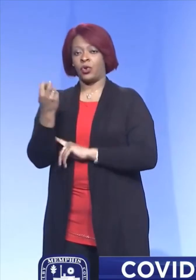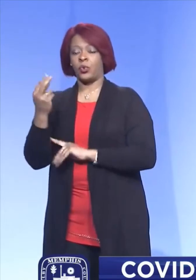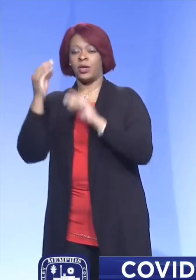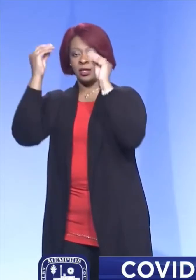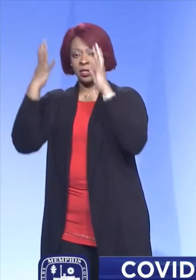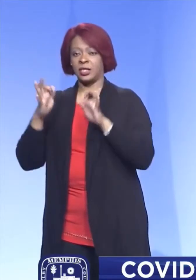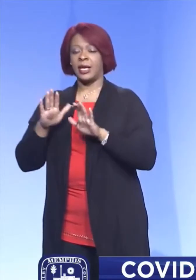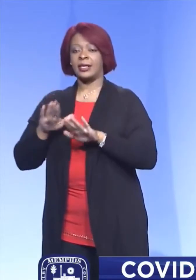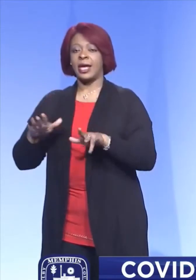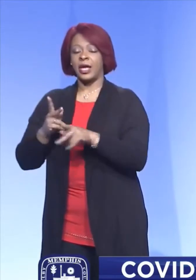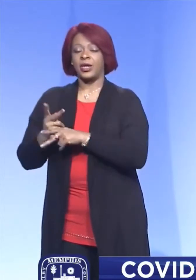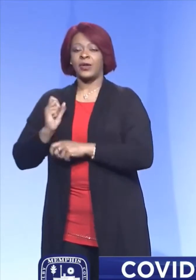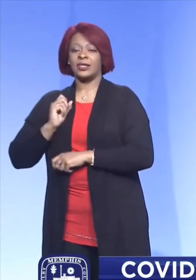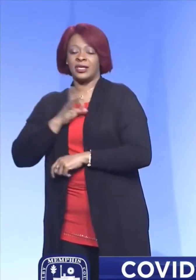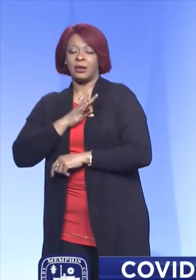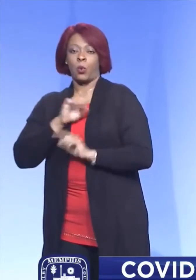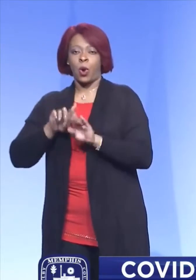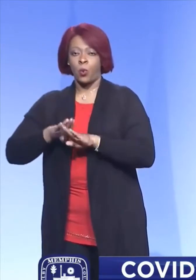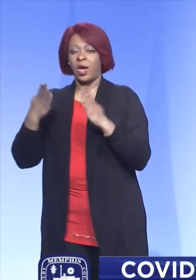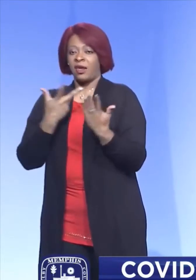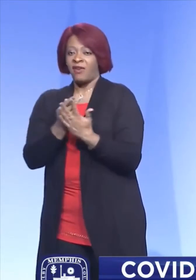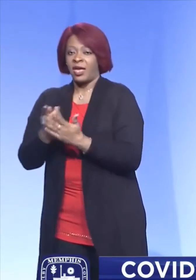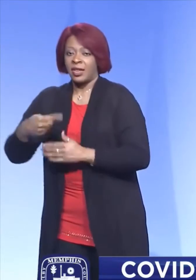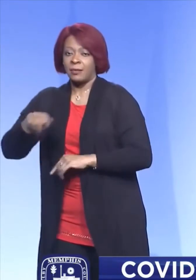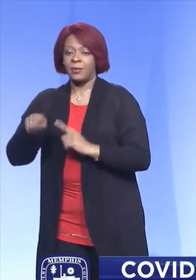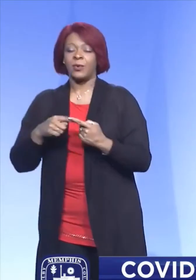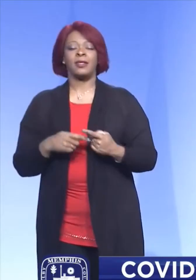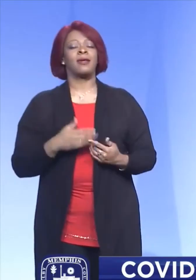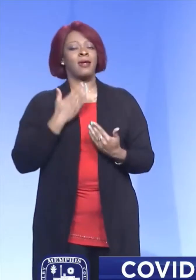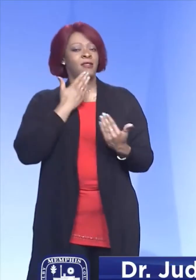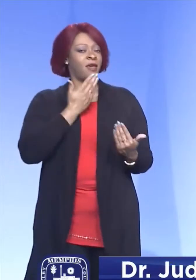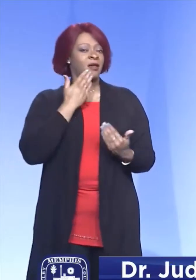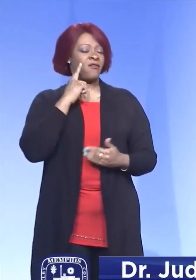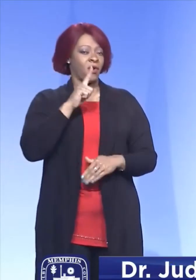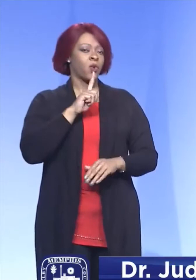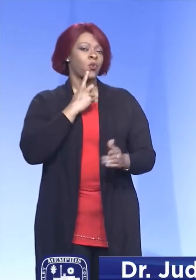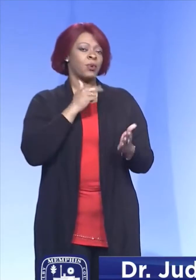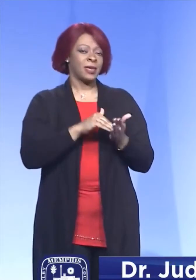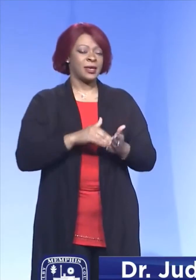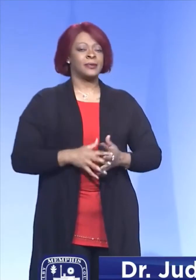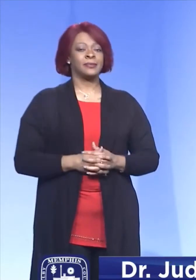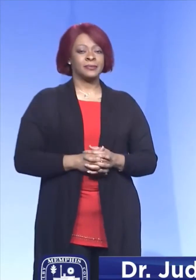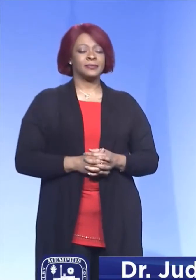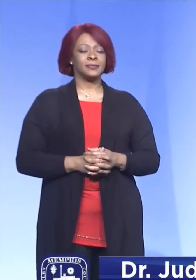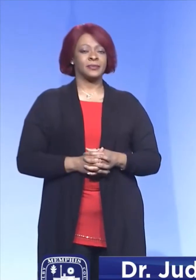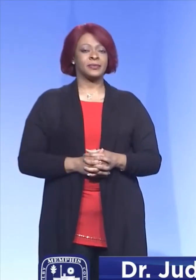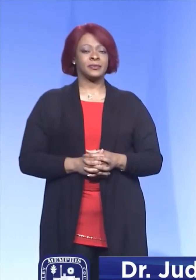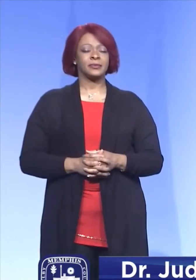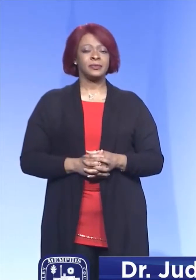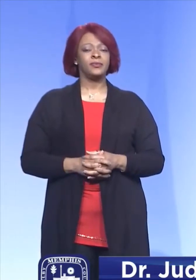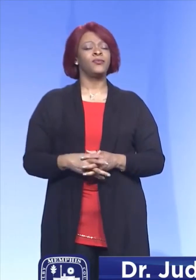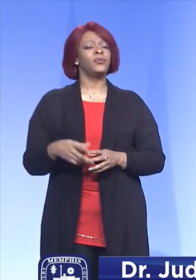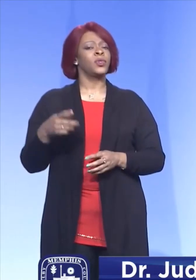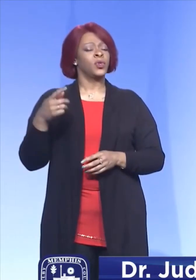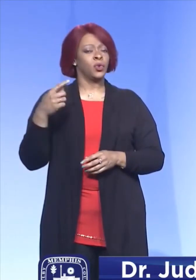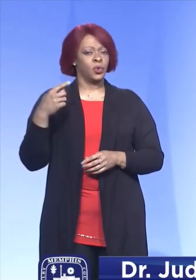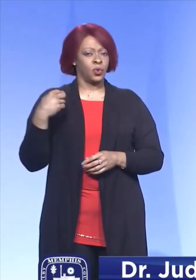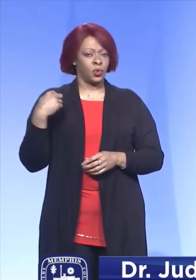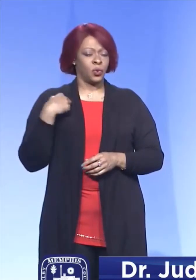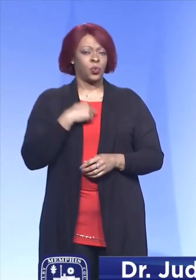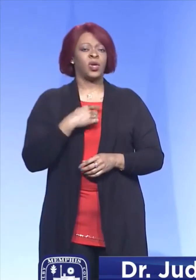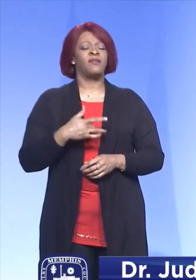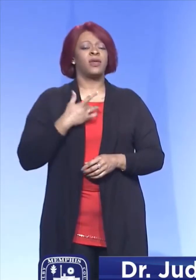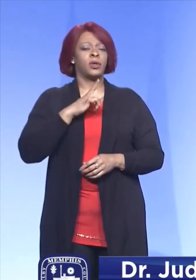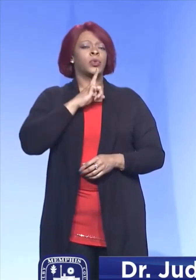and child care staff? Okay, thank you. Thank you for repeating. Okay, so we think that it, well, we feel pretty